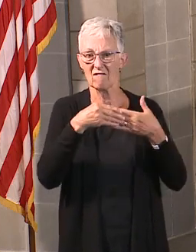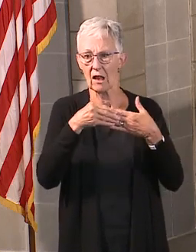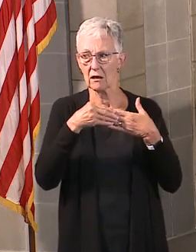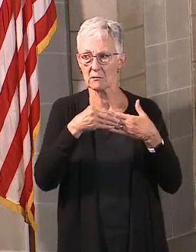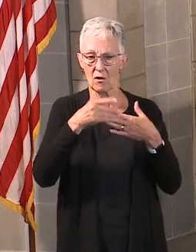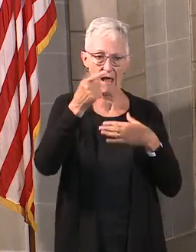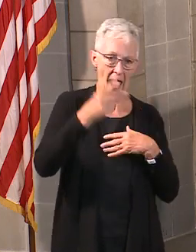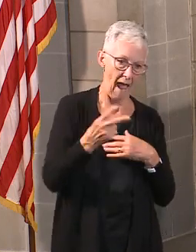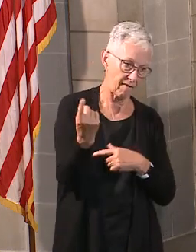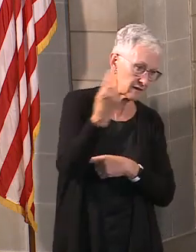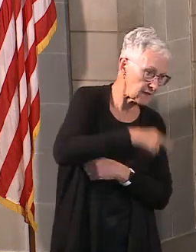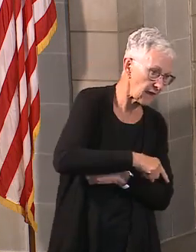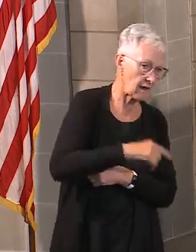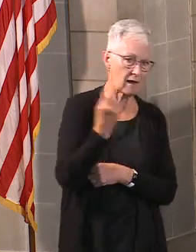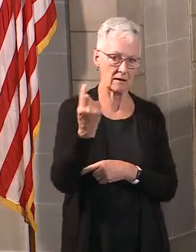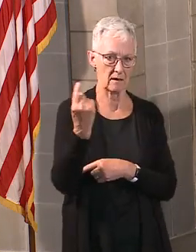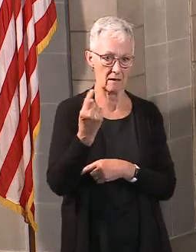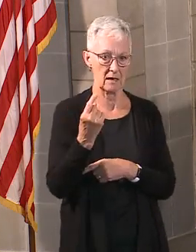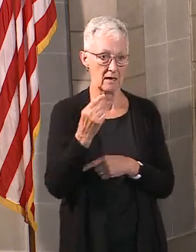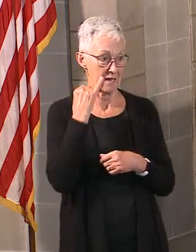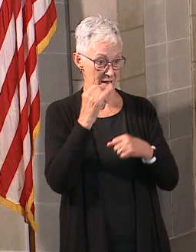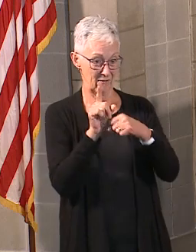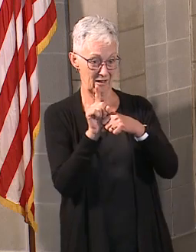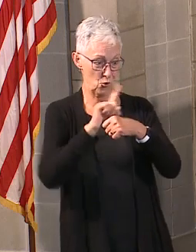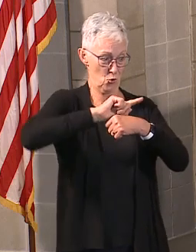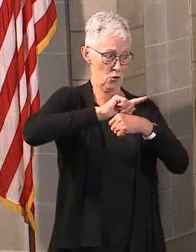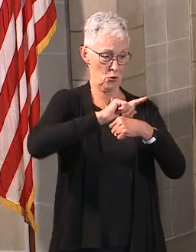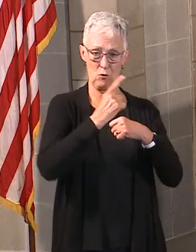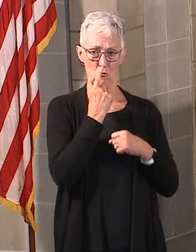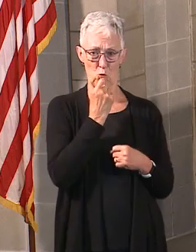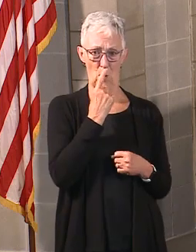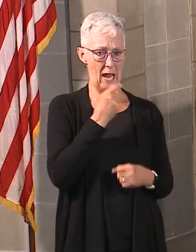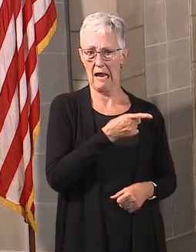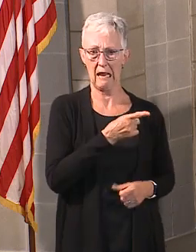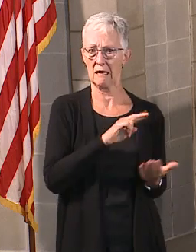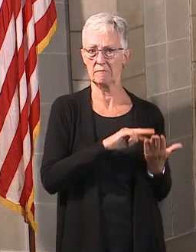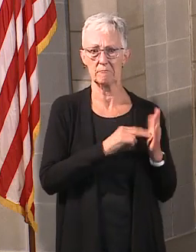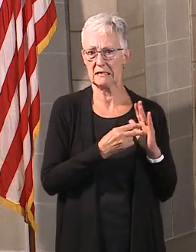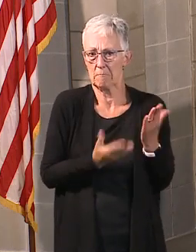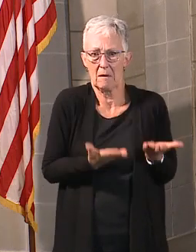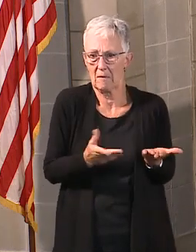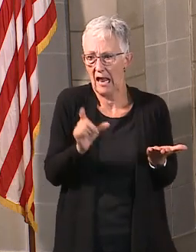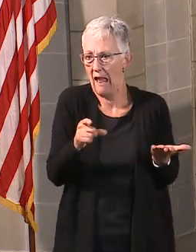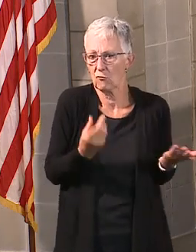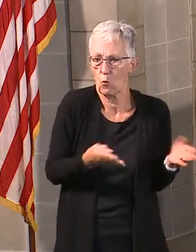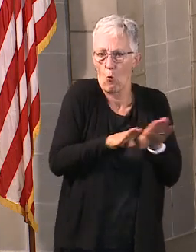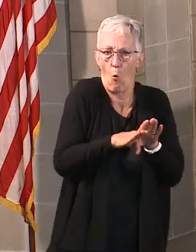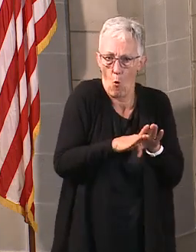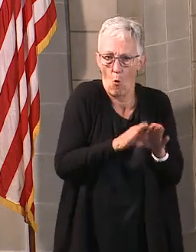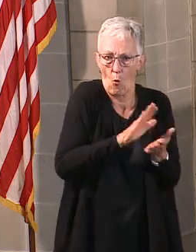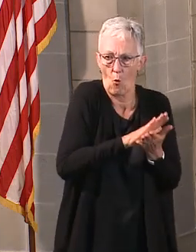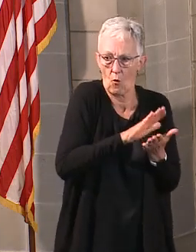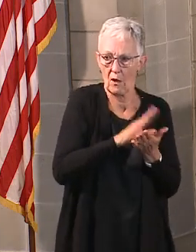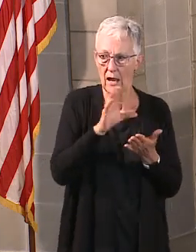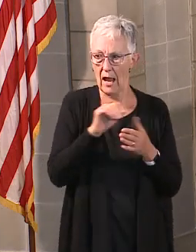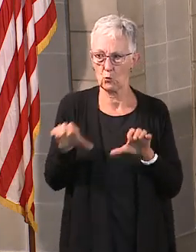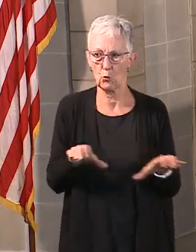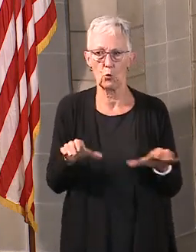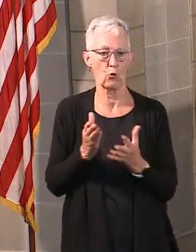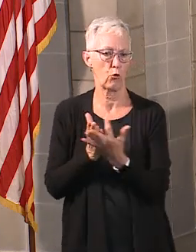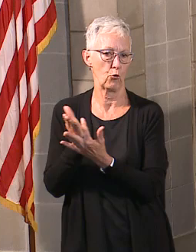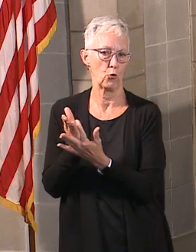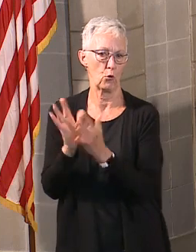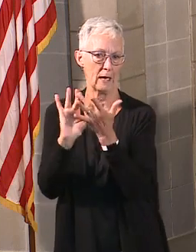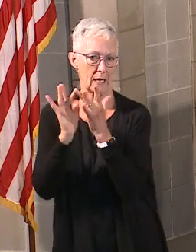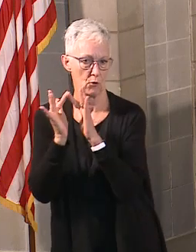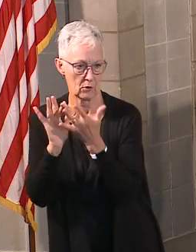along those lines, really looking at ways that they can ultimately open up safely and do that well. But there's much